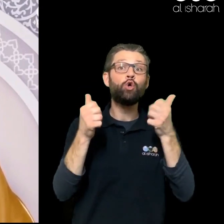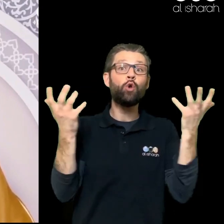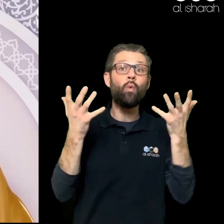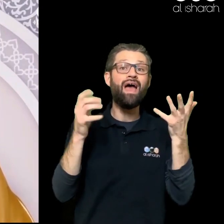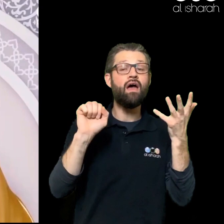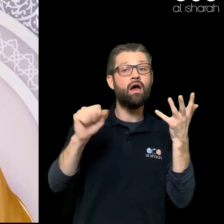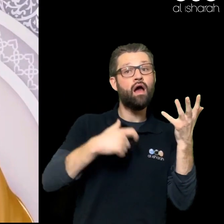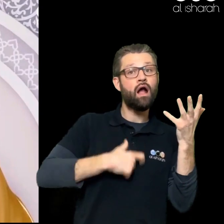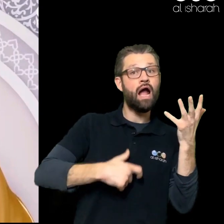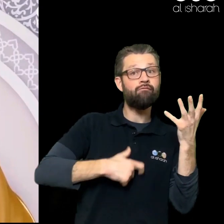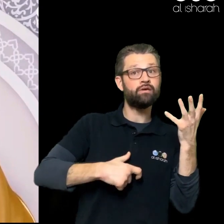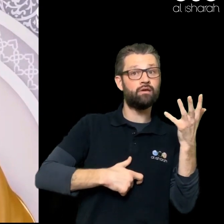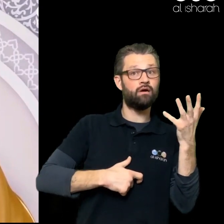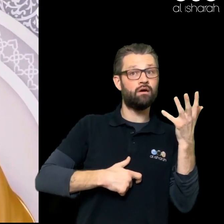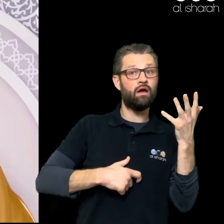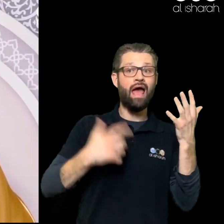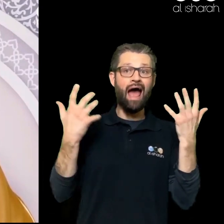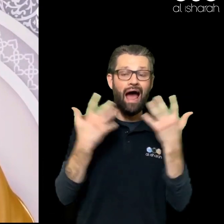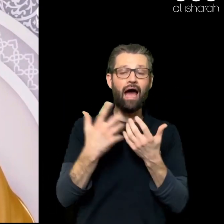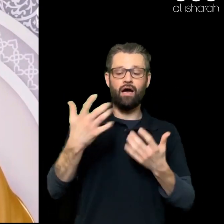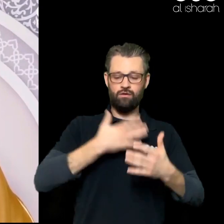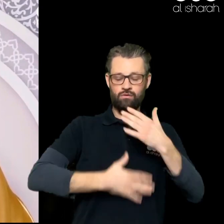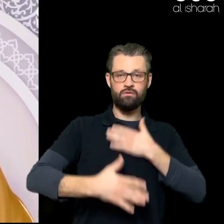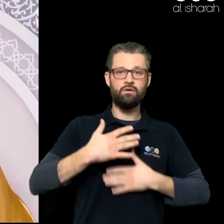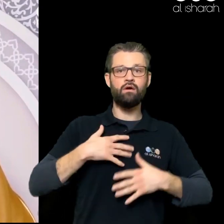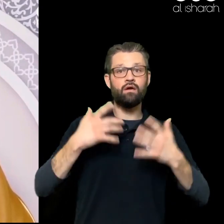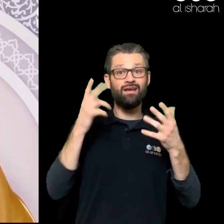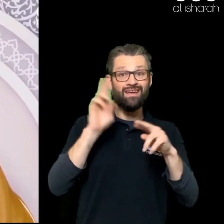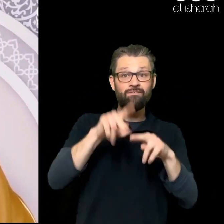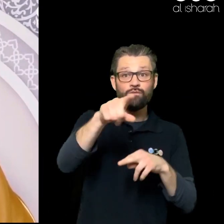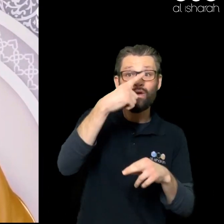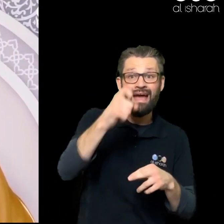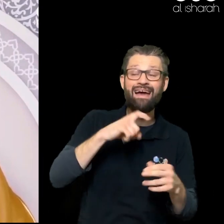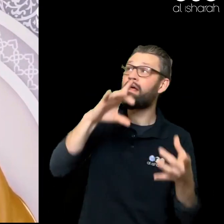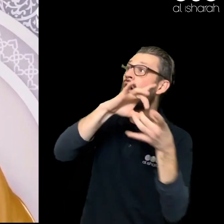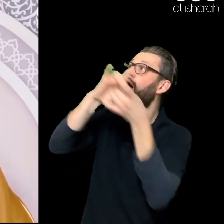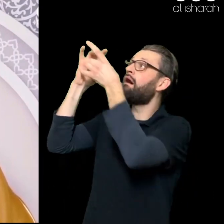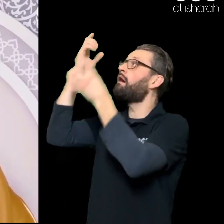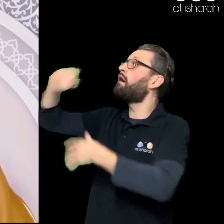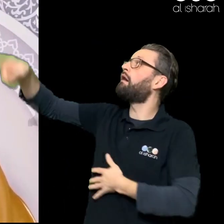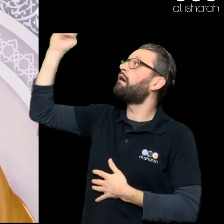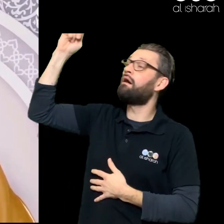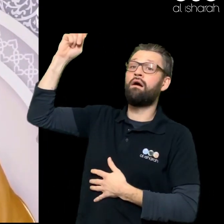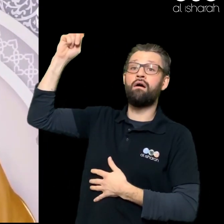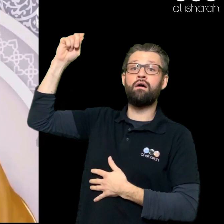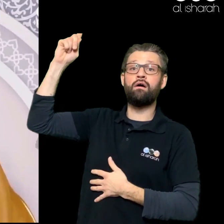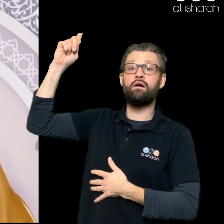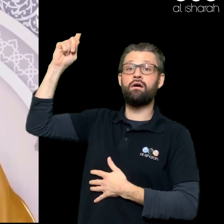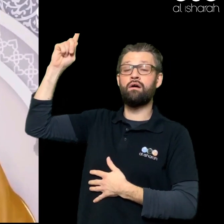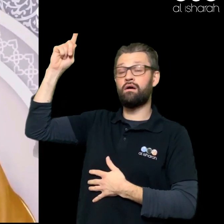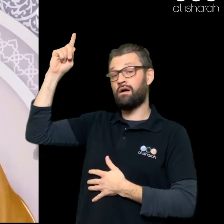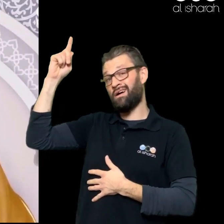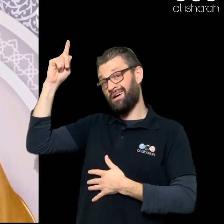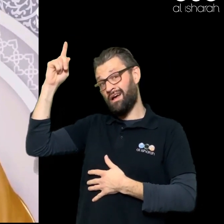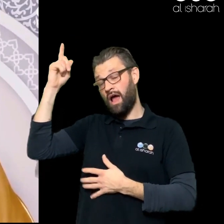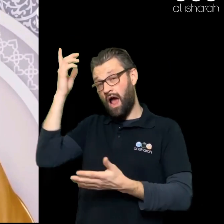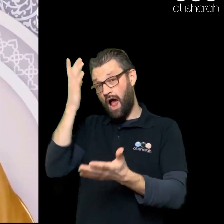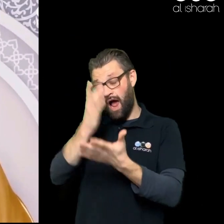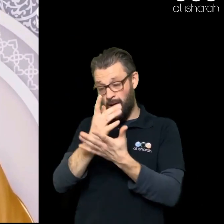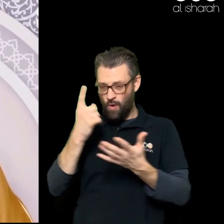connection With Allah And the goodness Is actually In who you are As a person The real you And this is why When